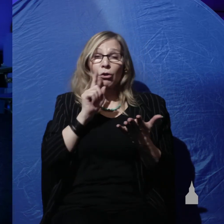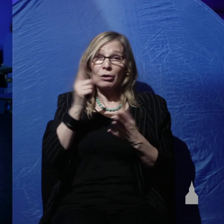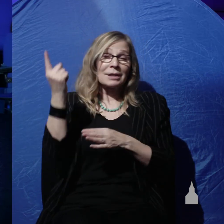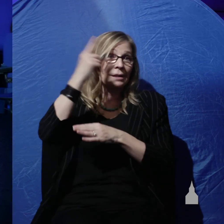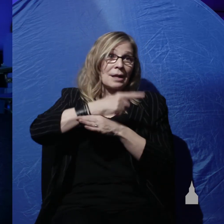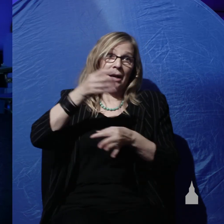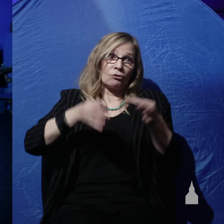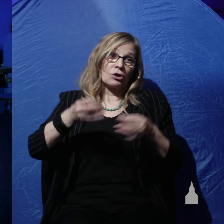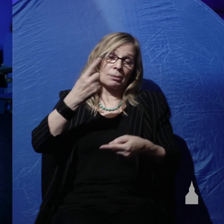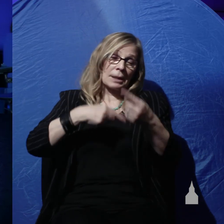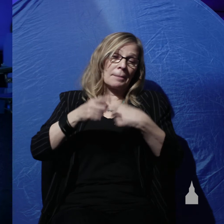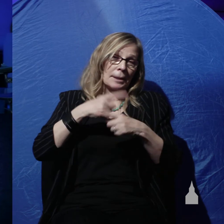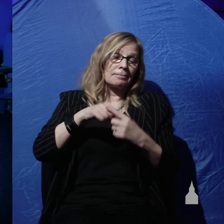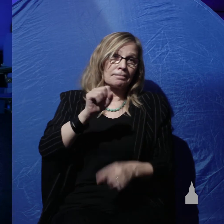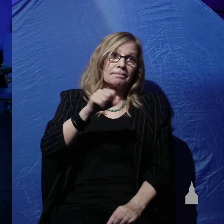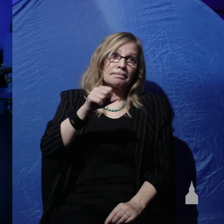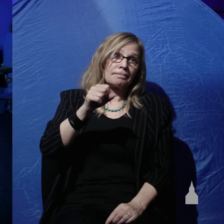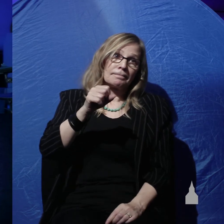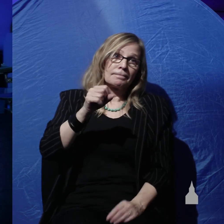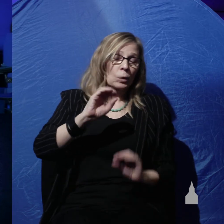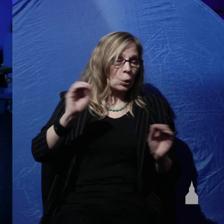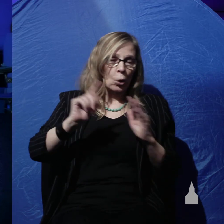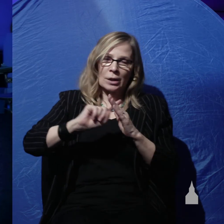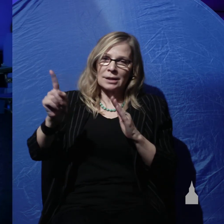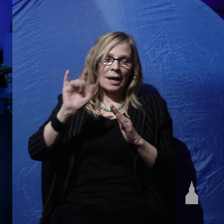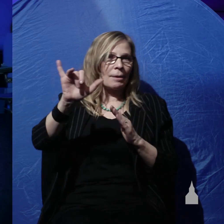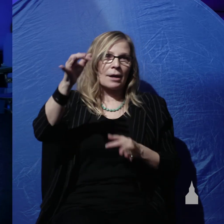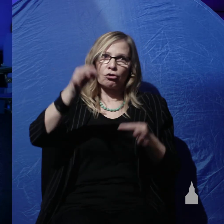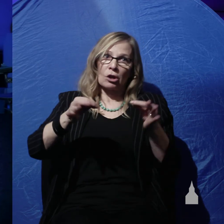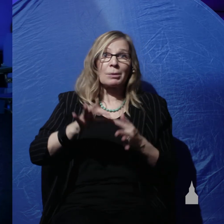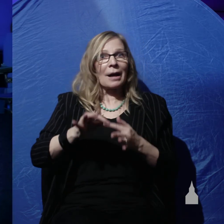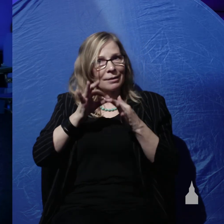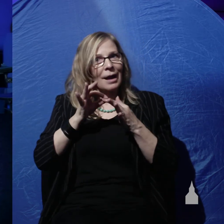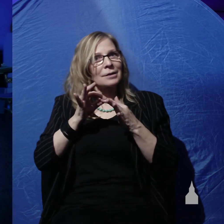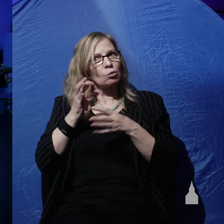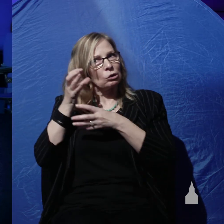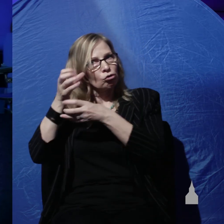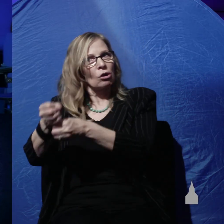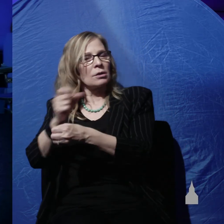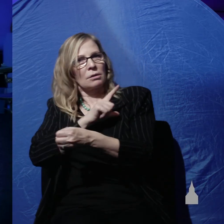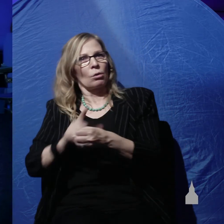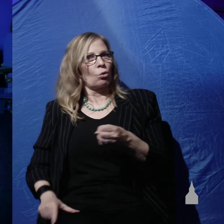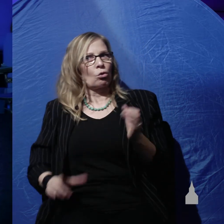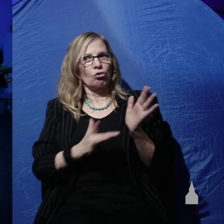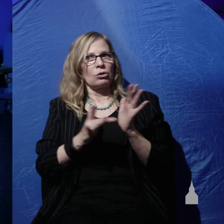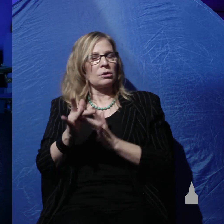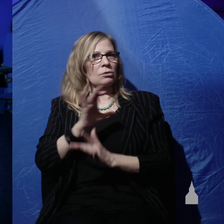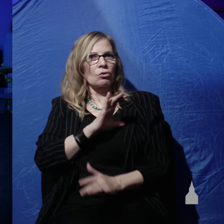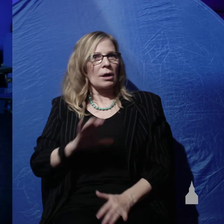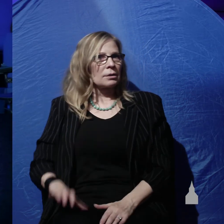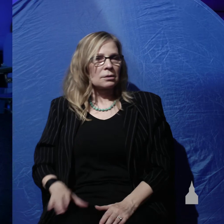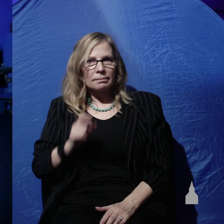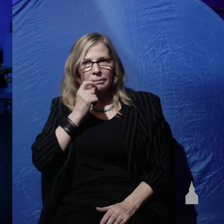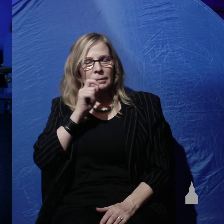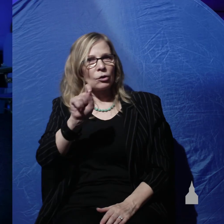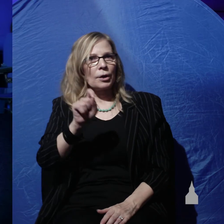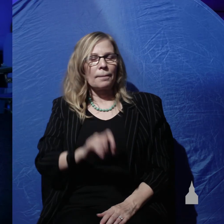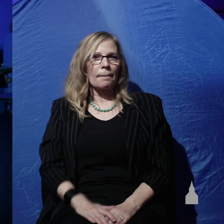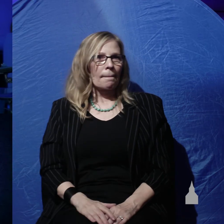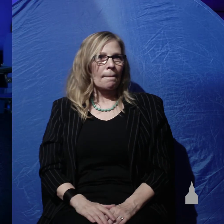and there's no escaping that judgment unless we've put our trust in the Lord Jesus Christ but we need